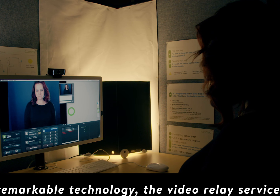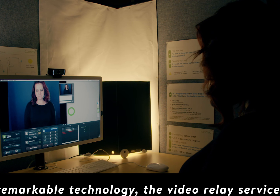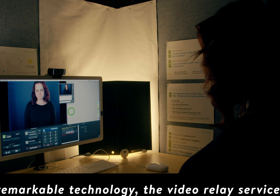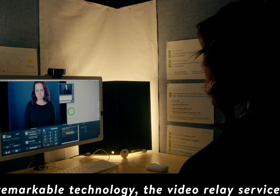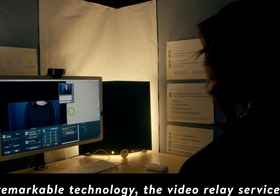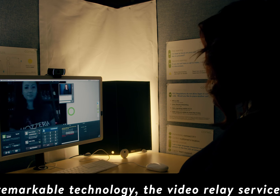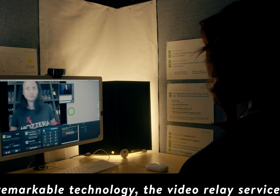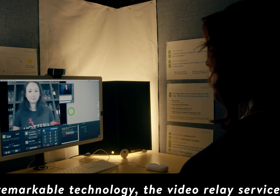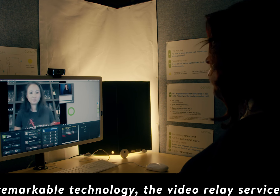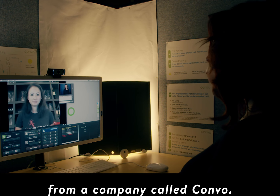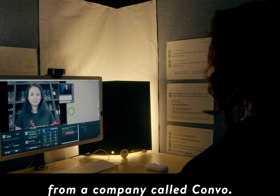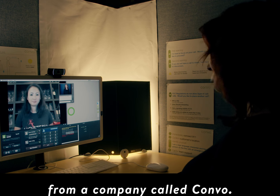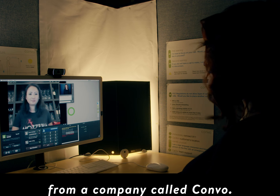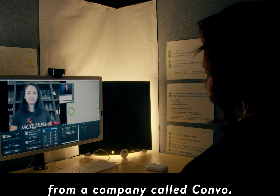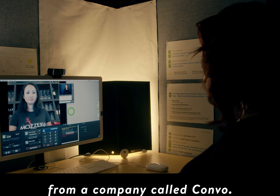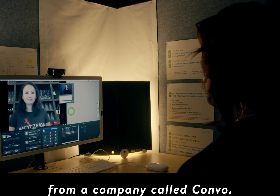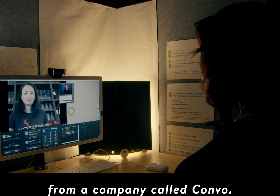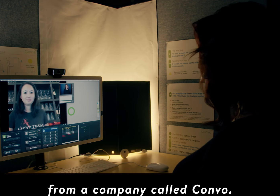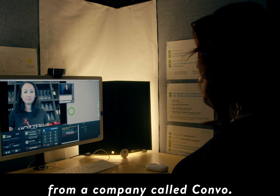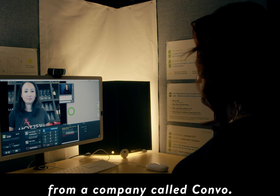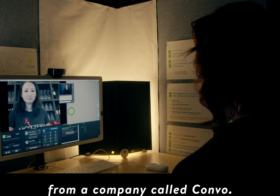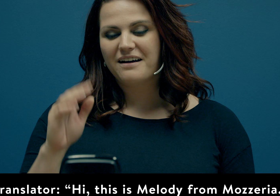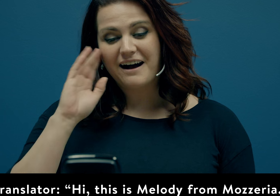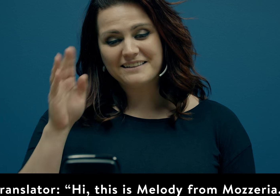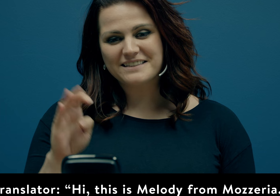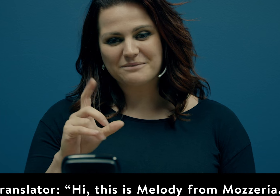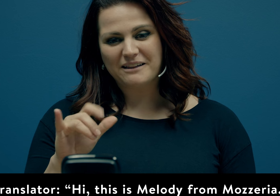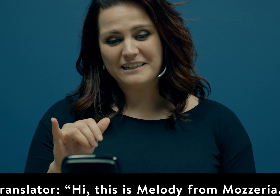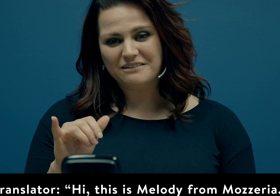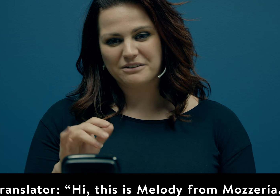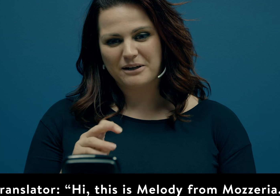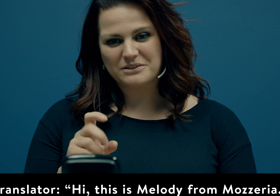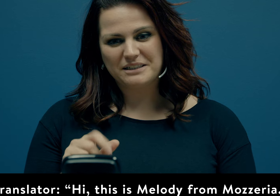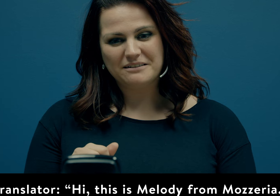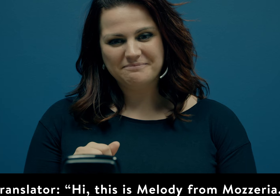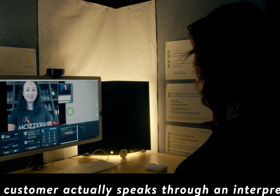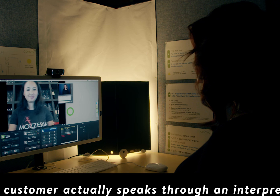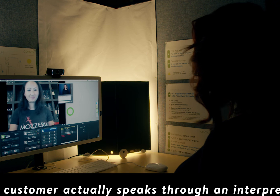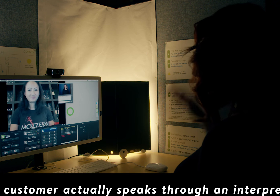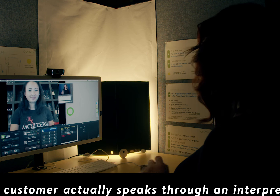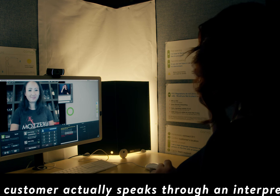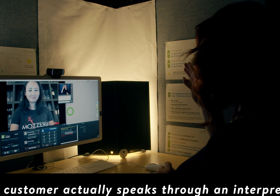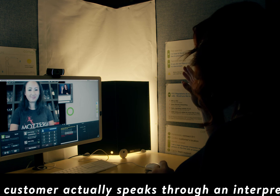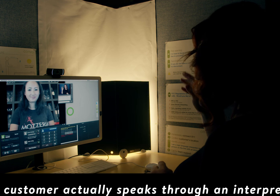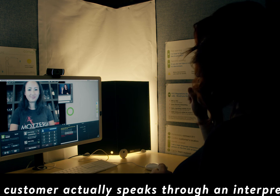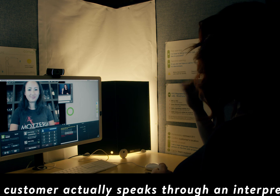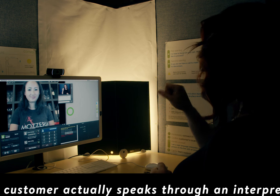the video relay service from a company called Convo. Hi, this is Melody from Mozzeria. The customer actually speaks